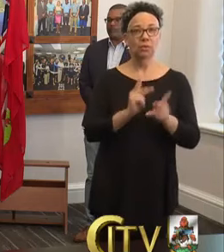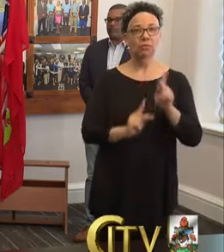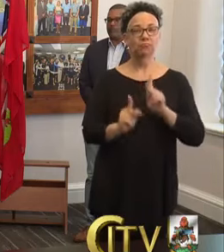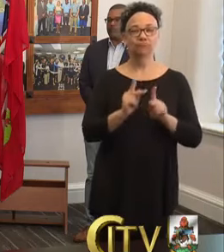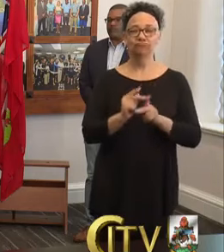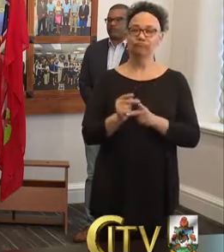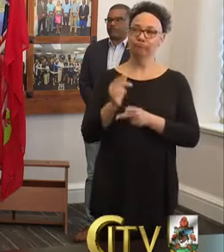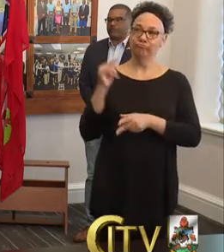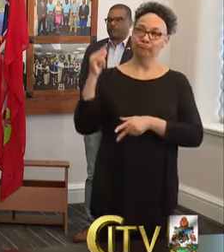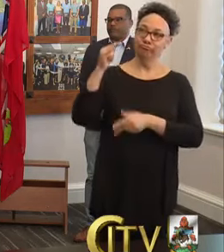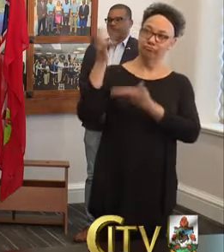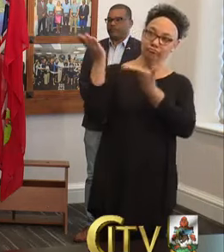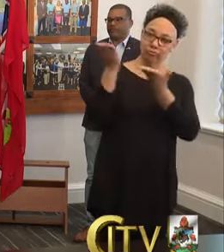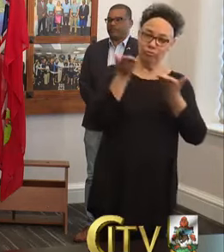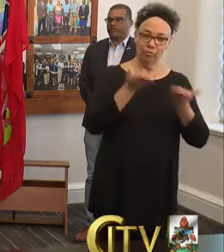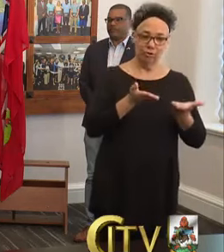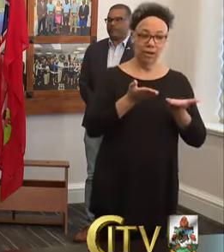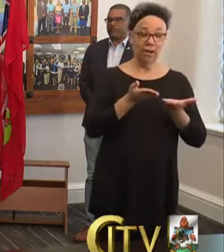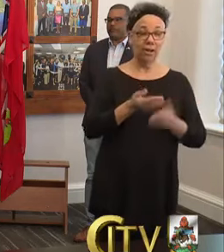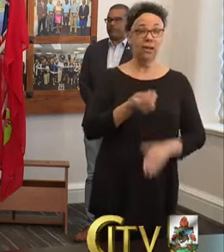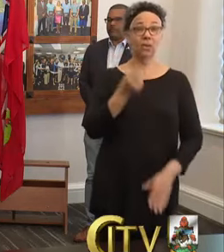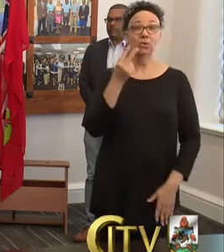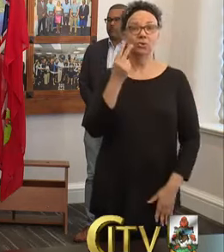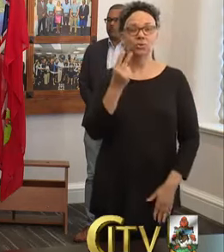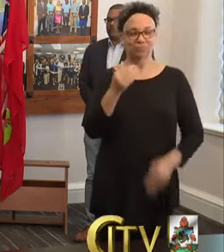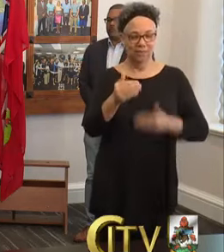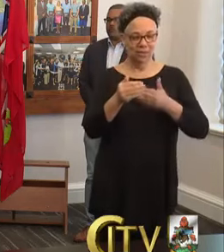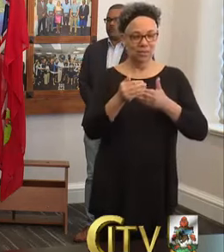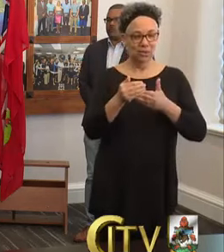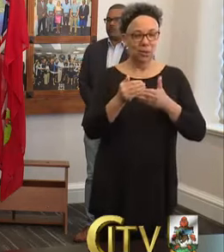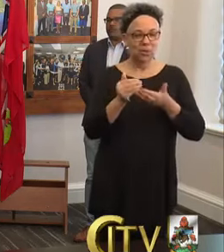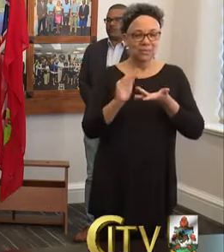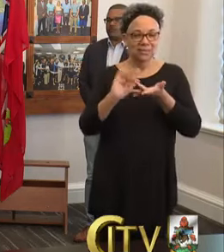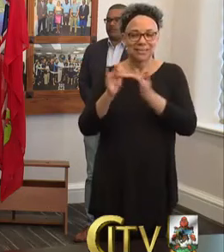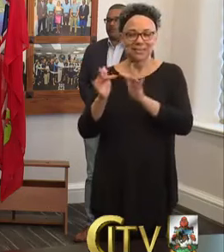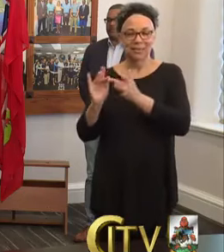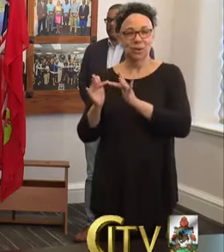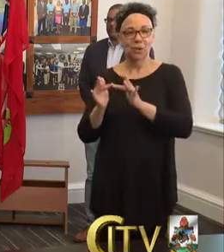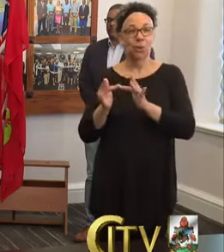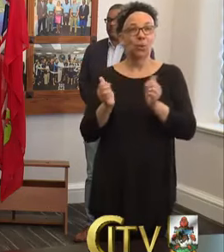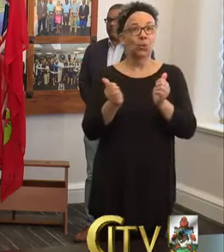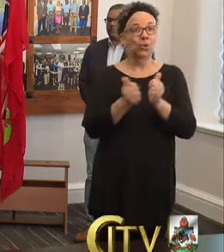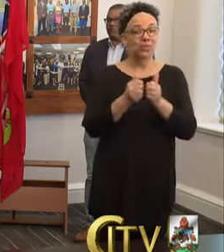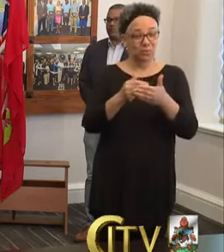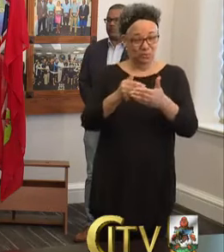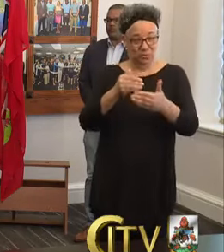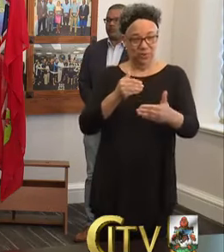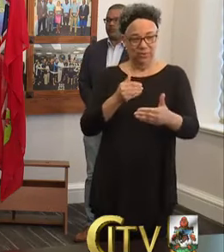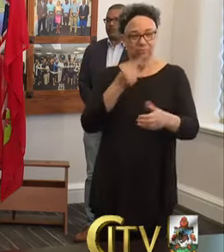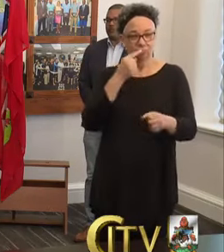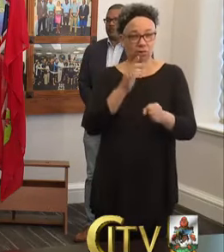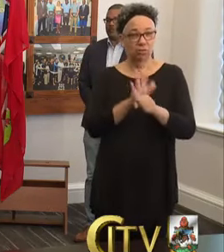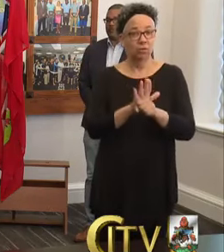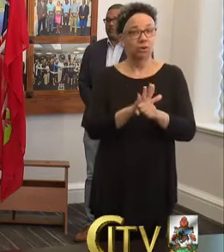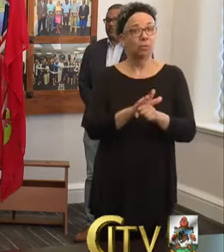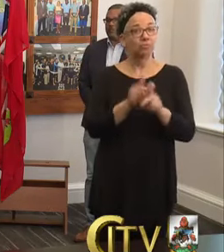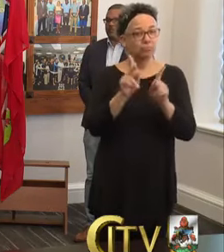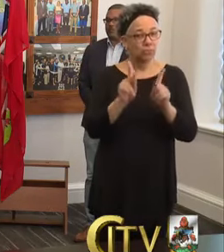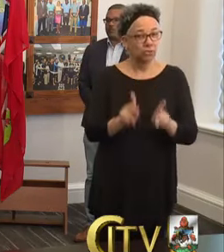cases and two had close contact with a previously confirmed case.